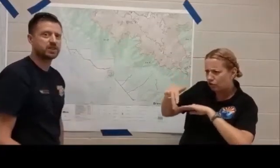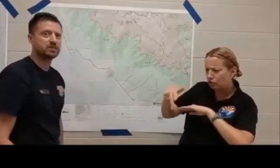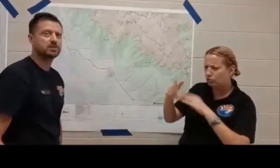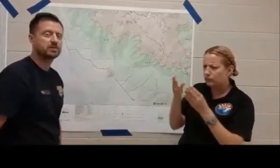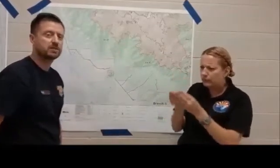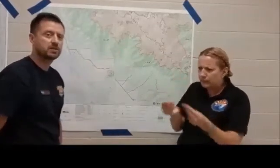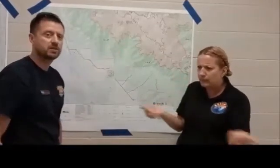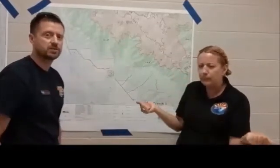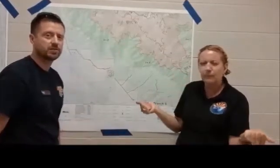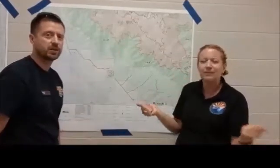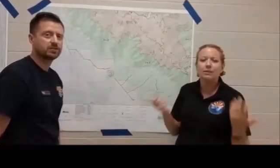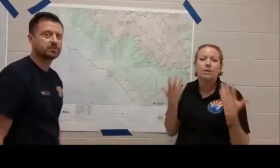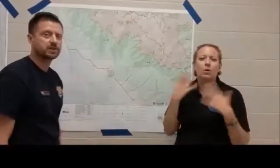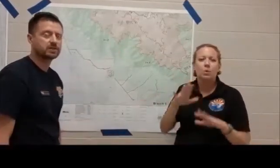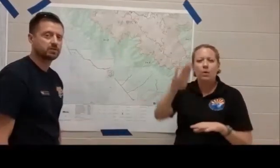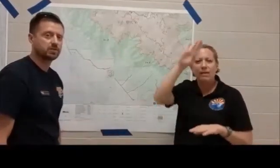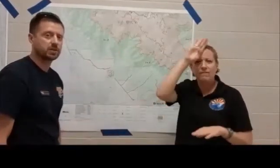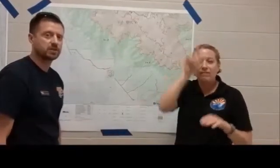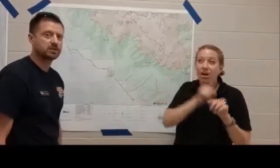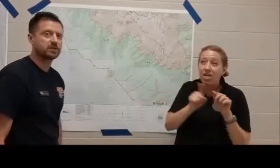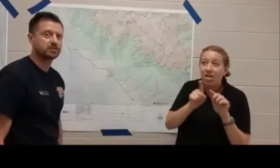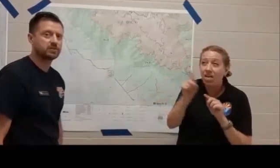meet the fire effects that we want to achieve.